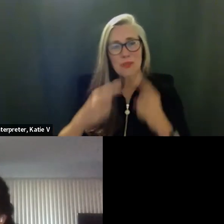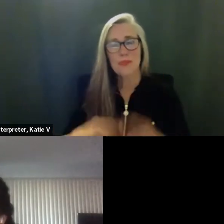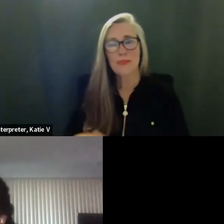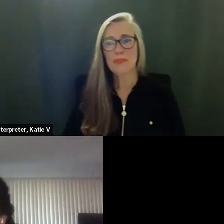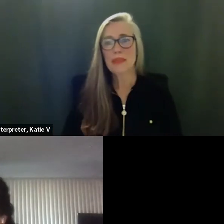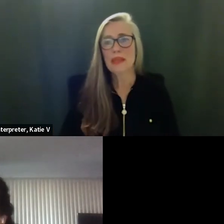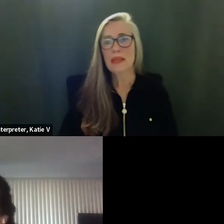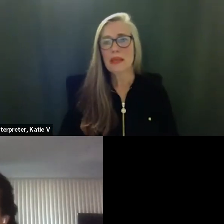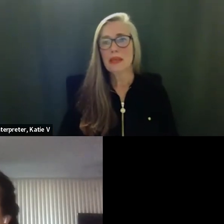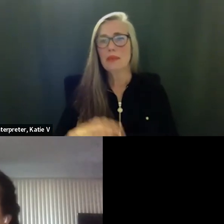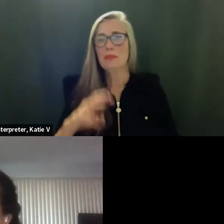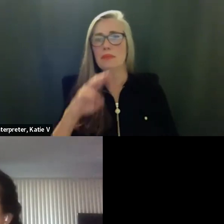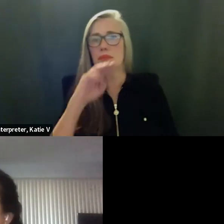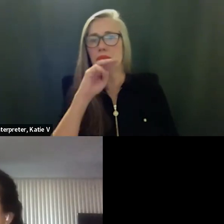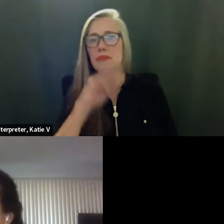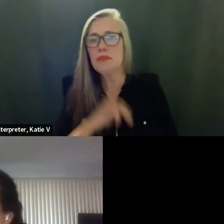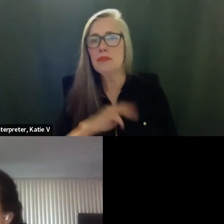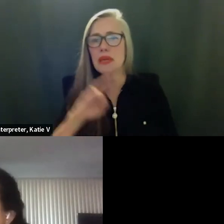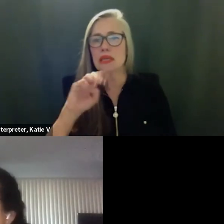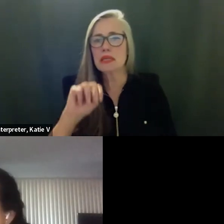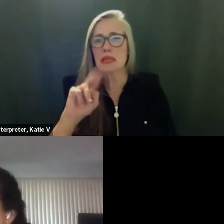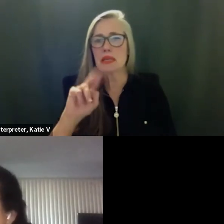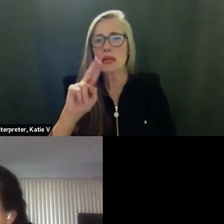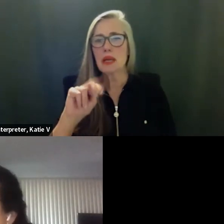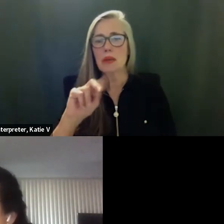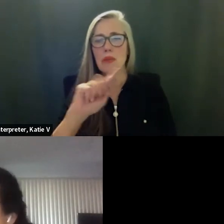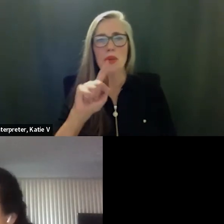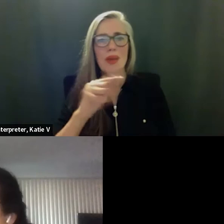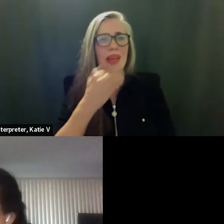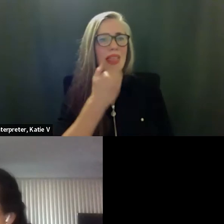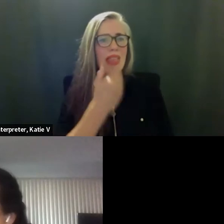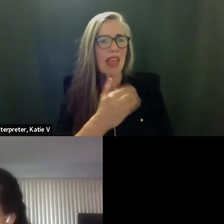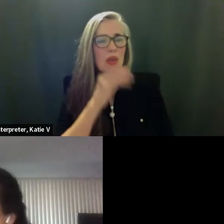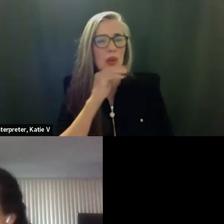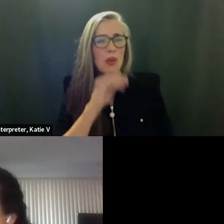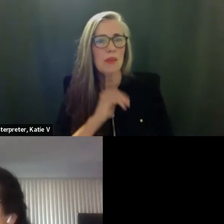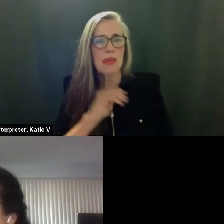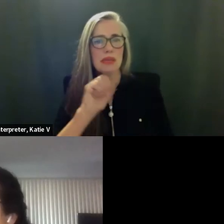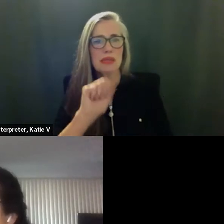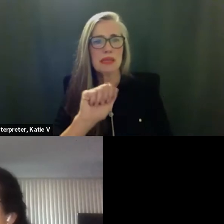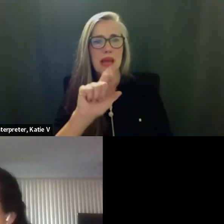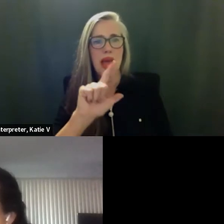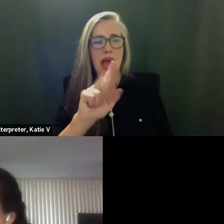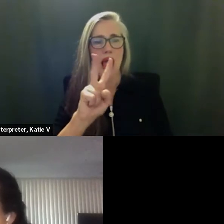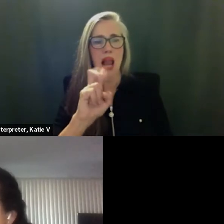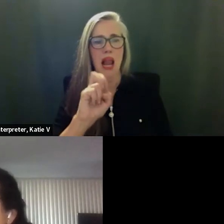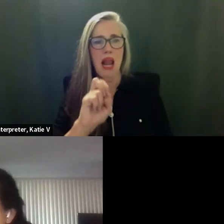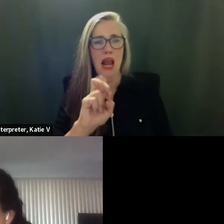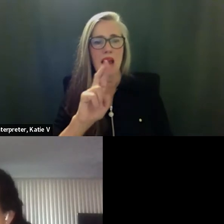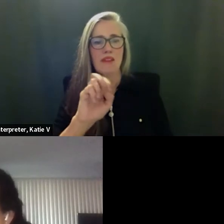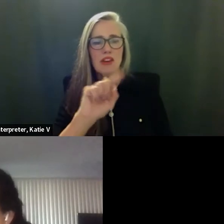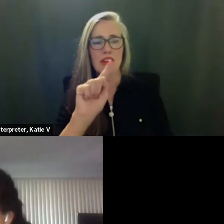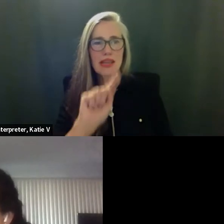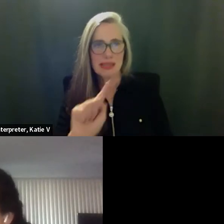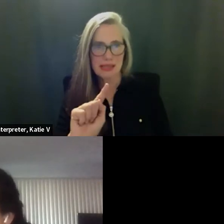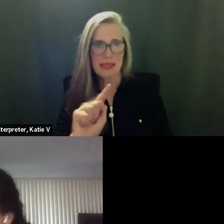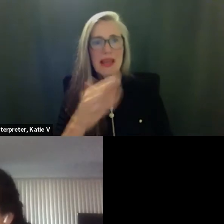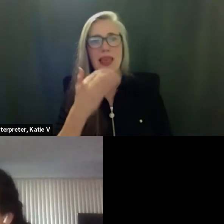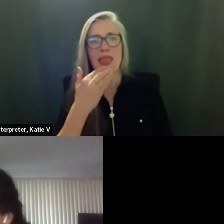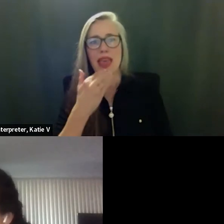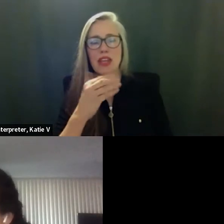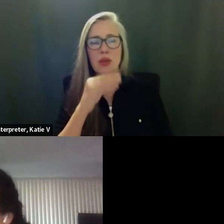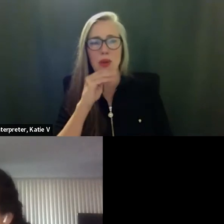yes um thank you um miss alvarez and and miss sims moton um the comment i have is is an observation